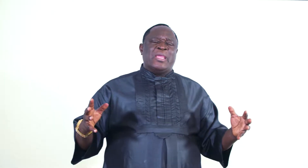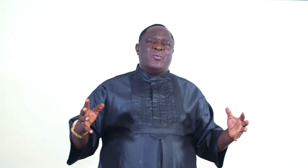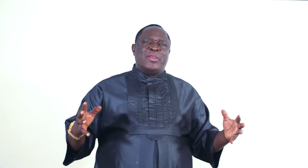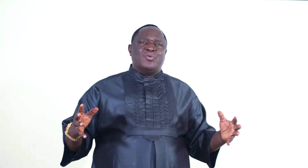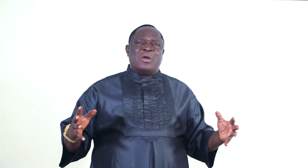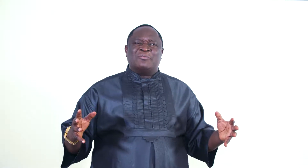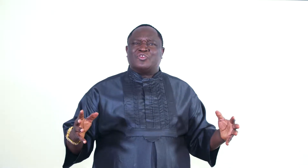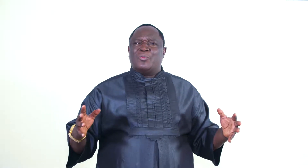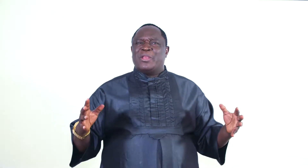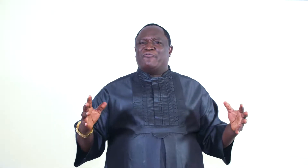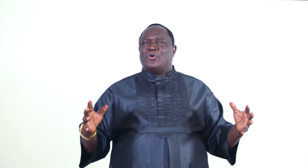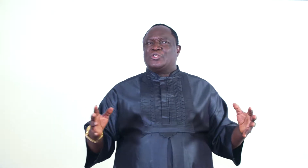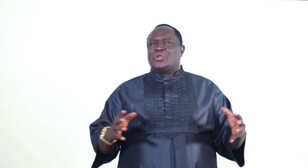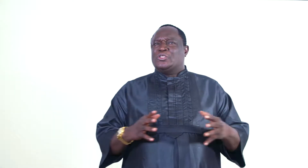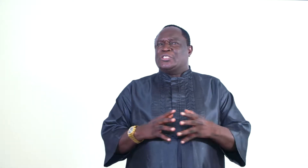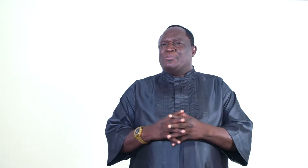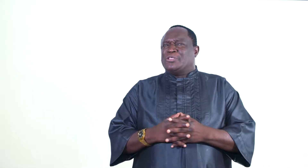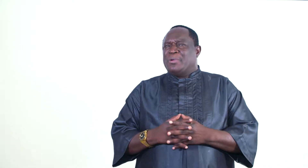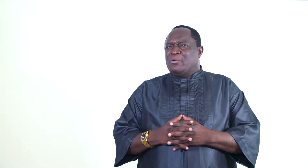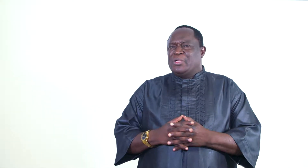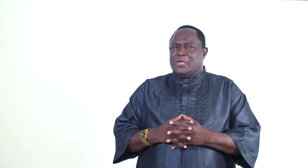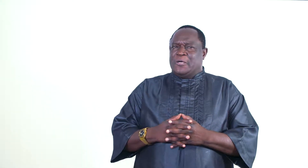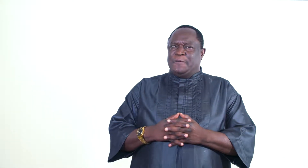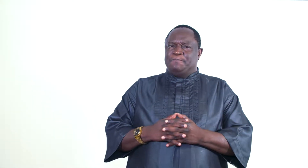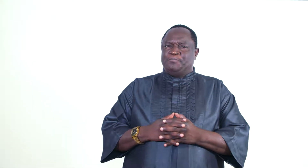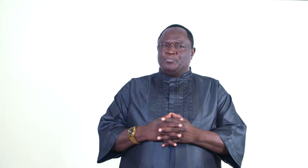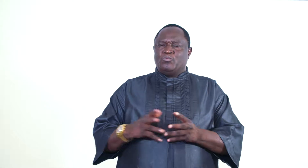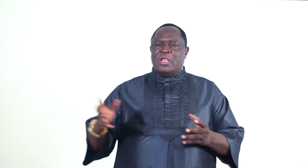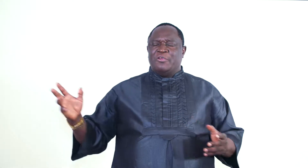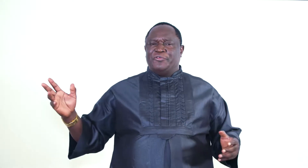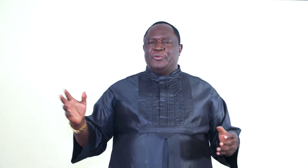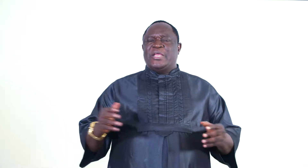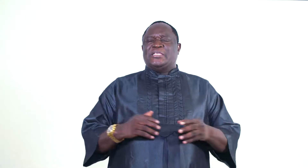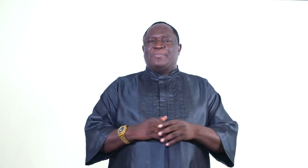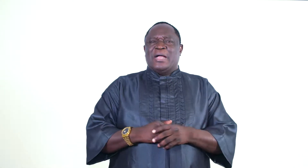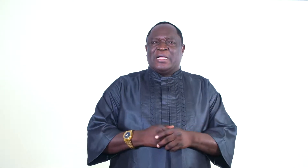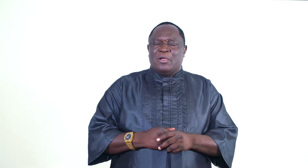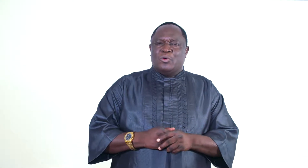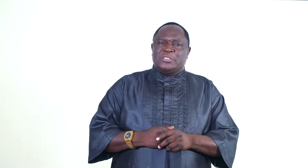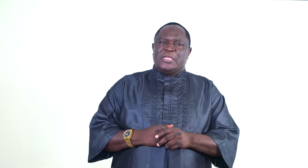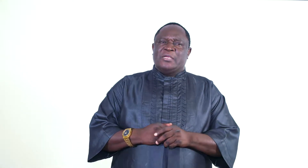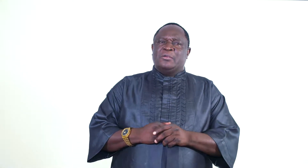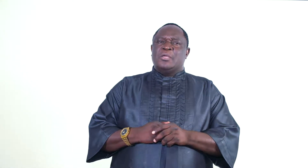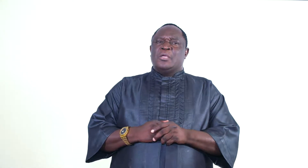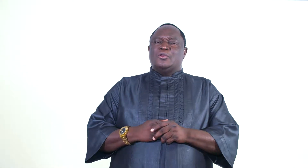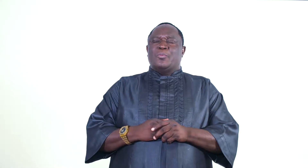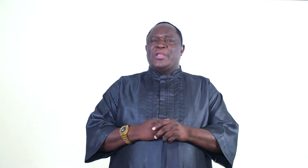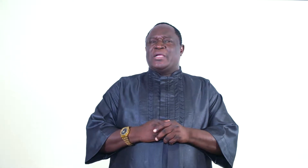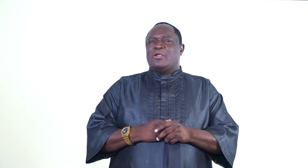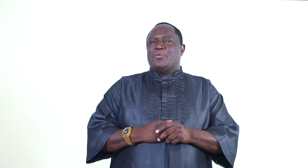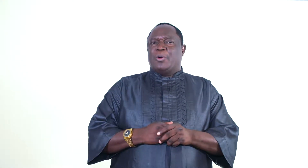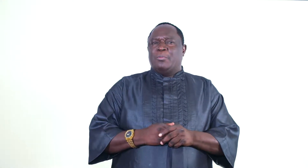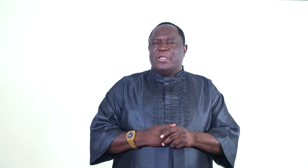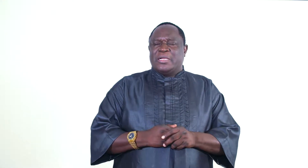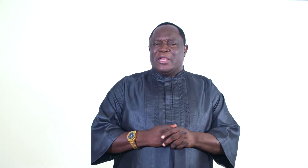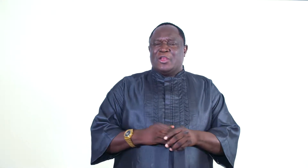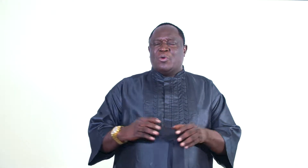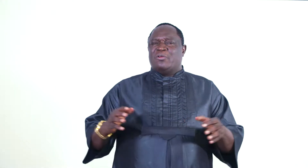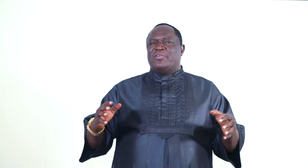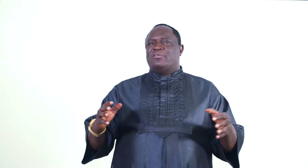do have so many false concepts about God. A few days back, I was in Dominican Republic. And in one of the